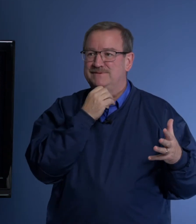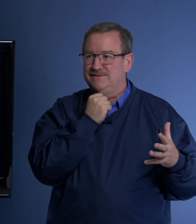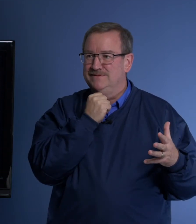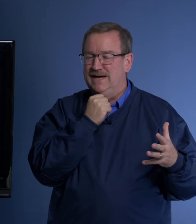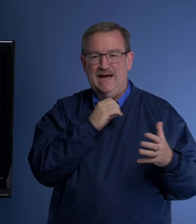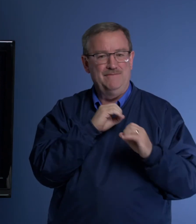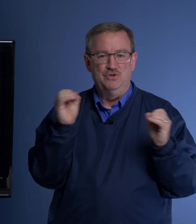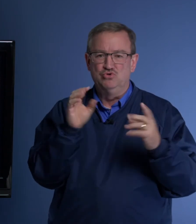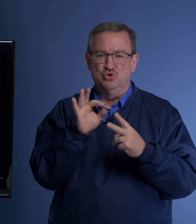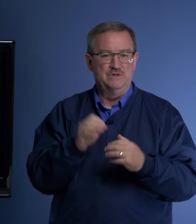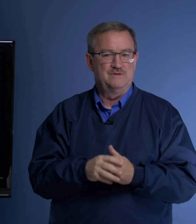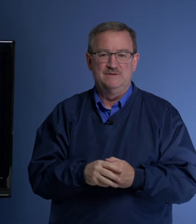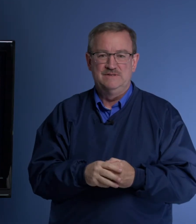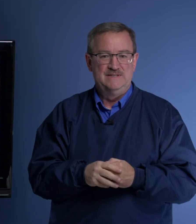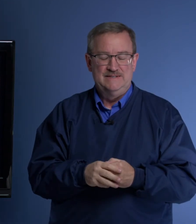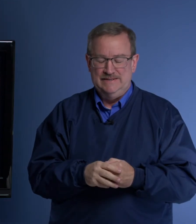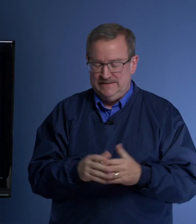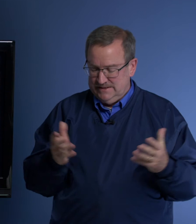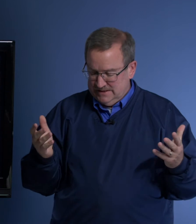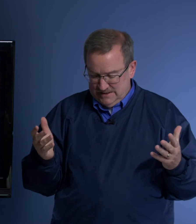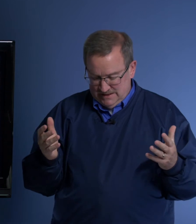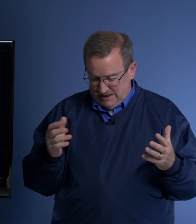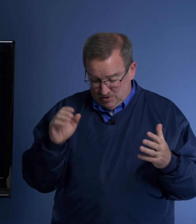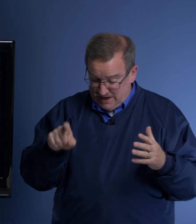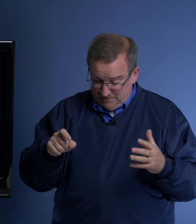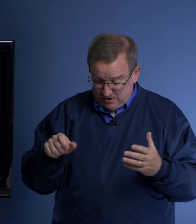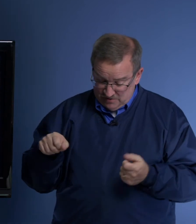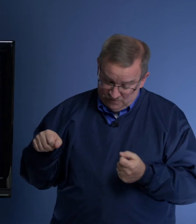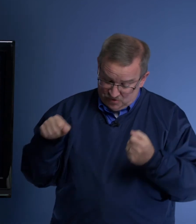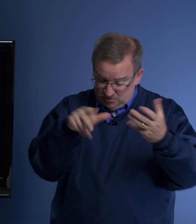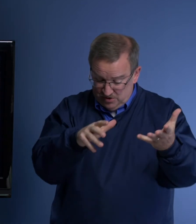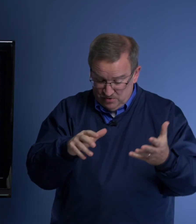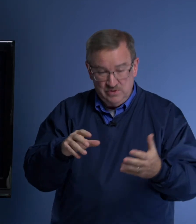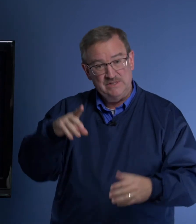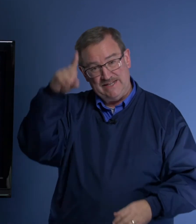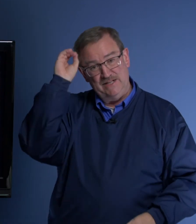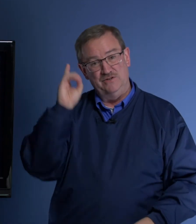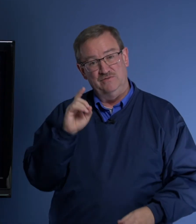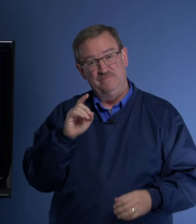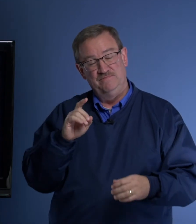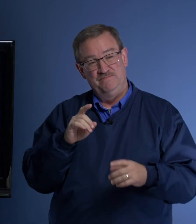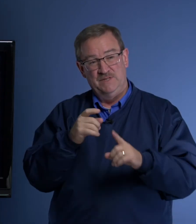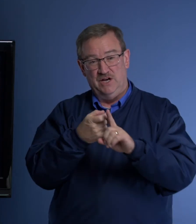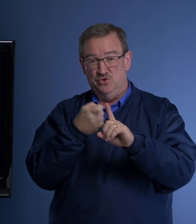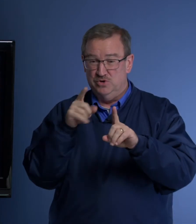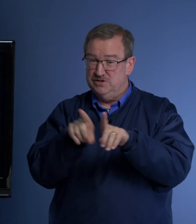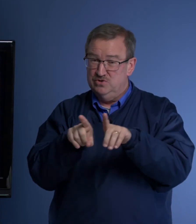I have no choice. I'm going to have to throw Daniel. According to